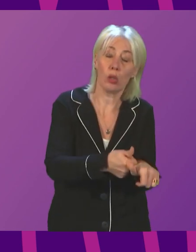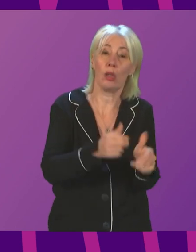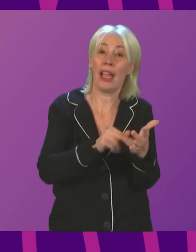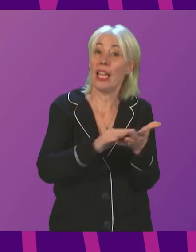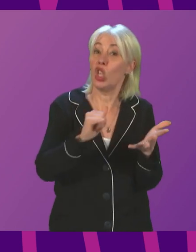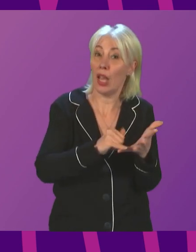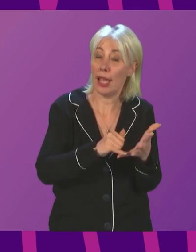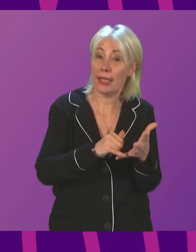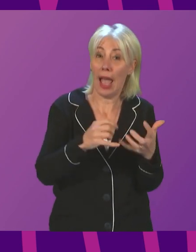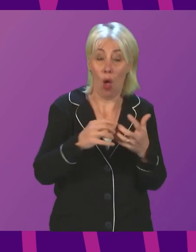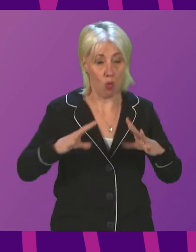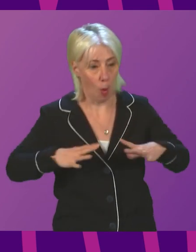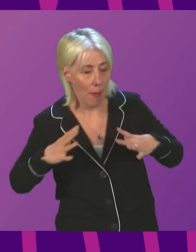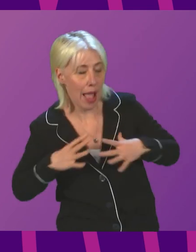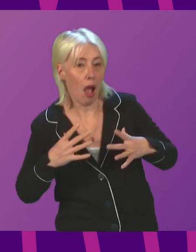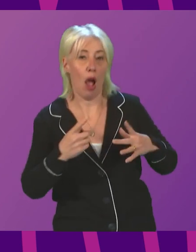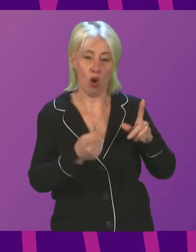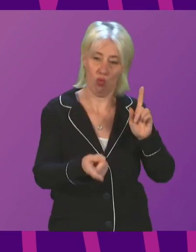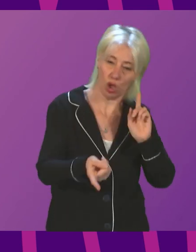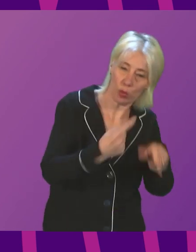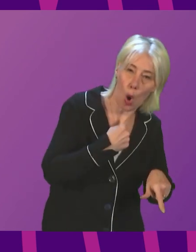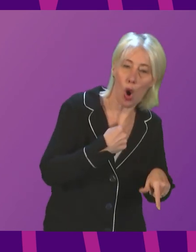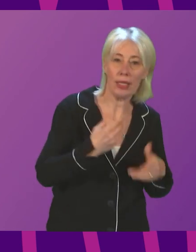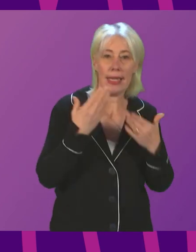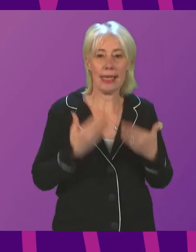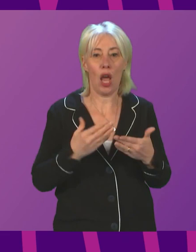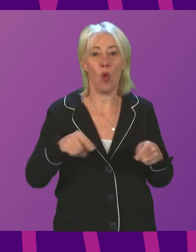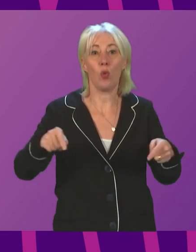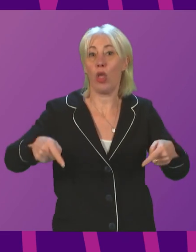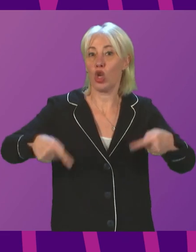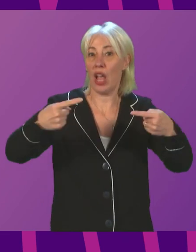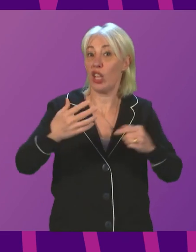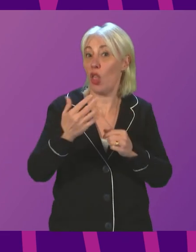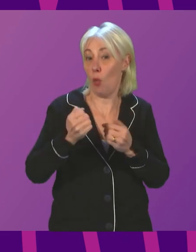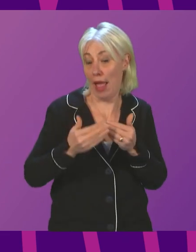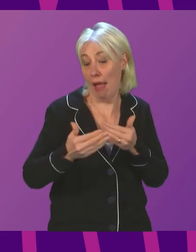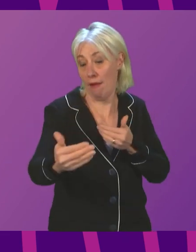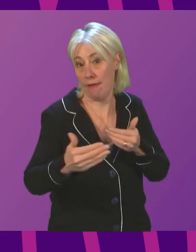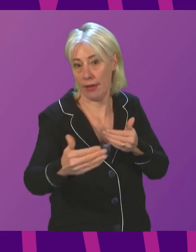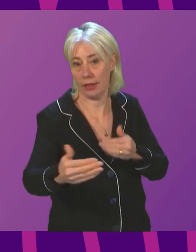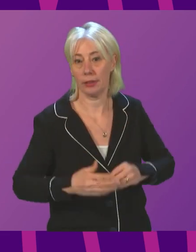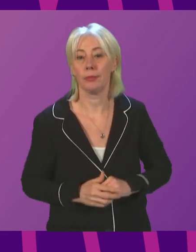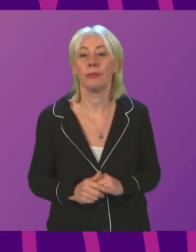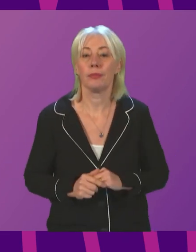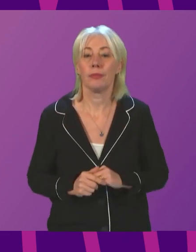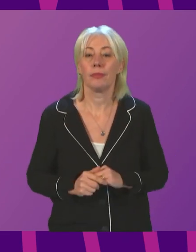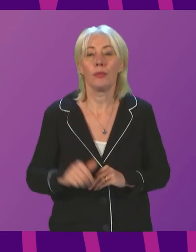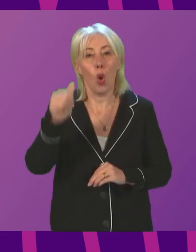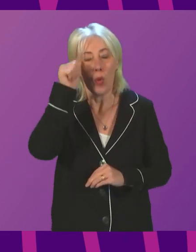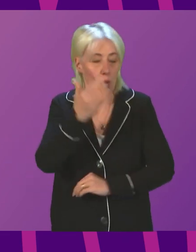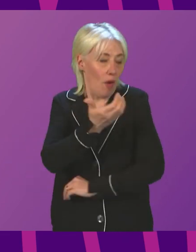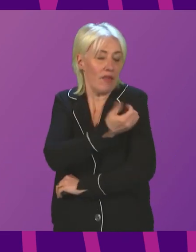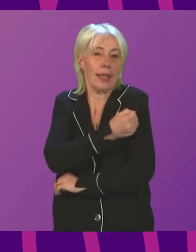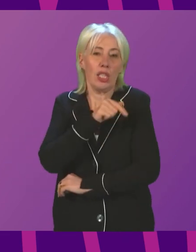for and responding to the pressures now and the challenges that lie ahead. As we know, vaccination has